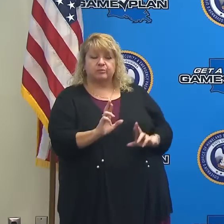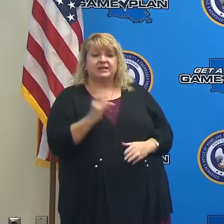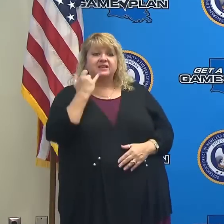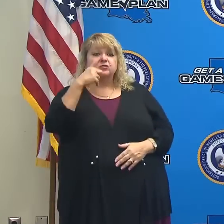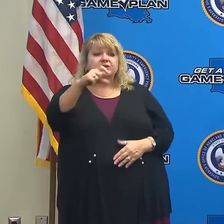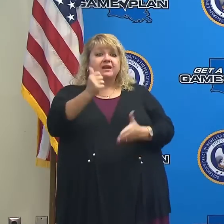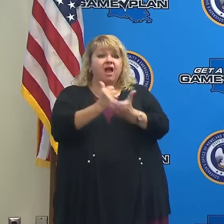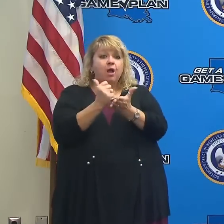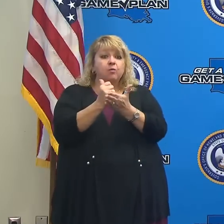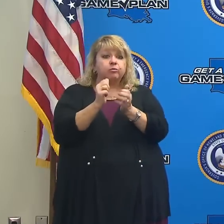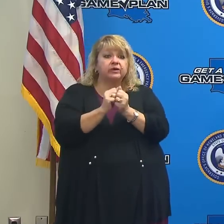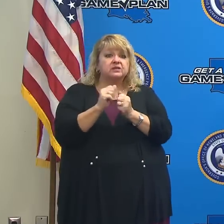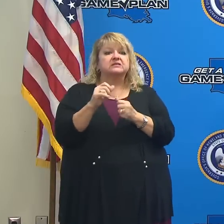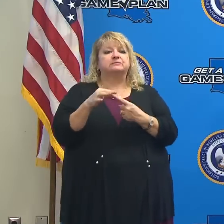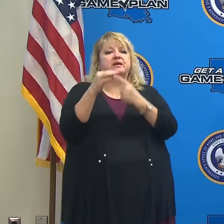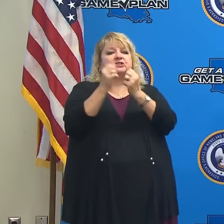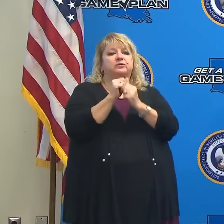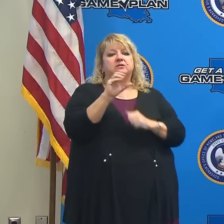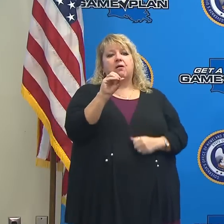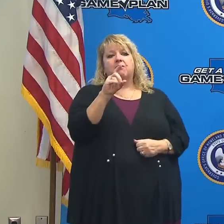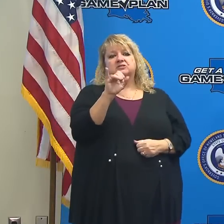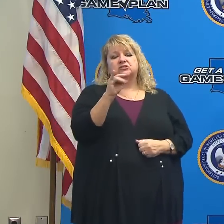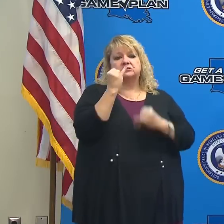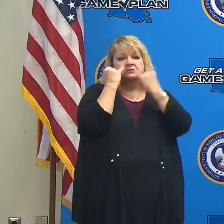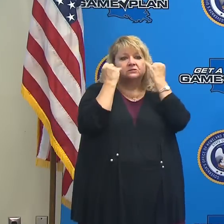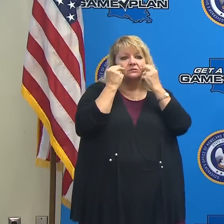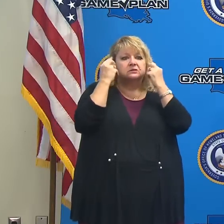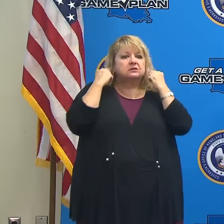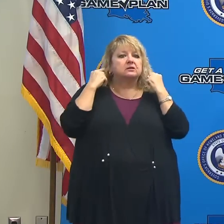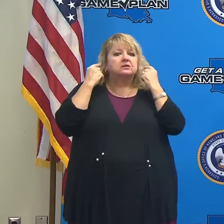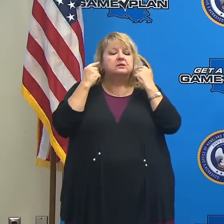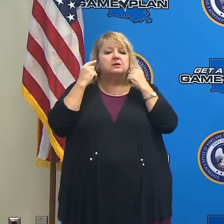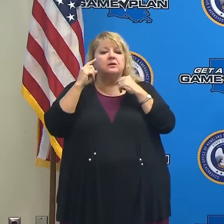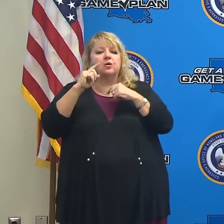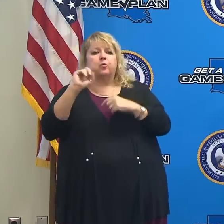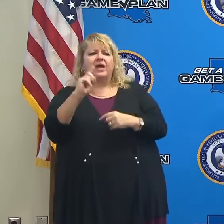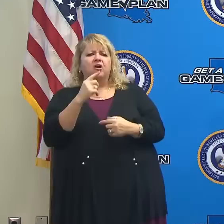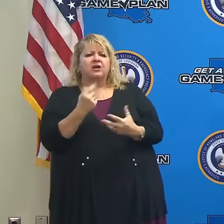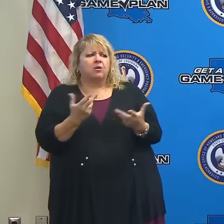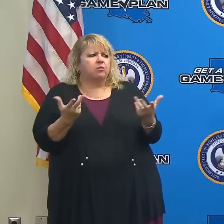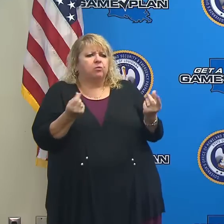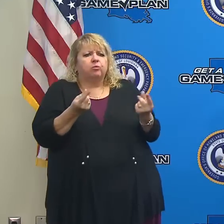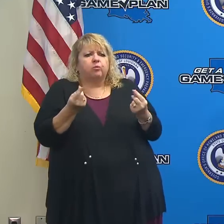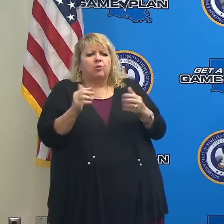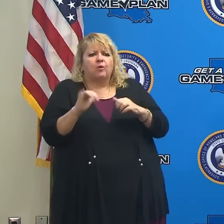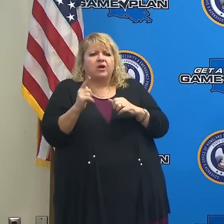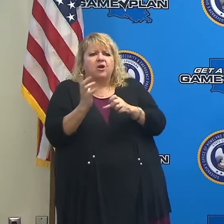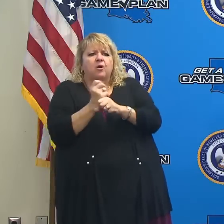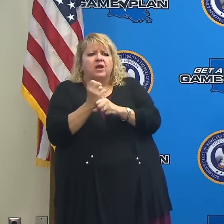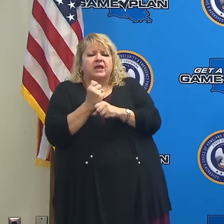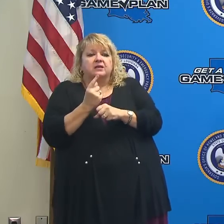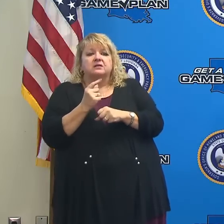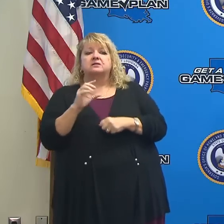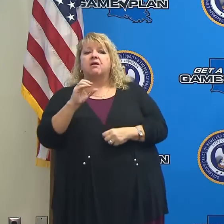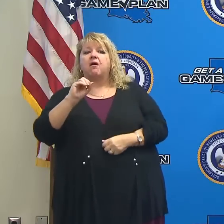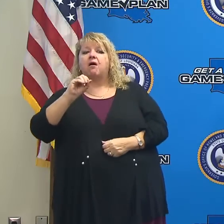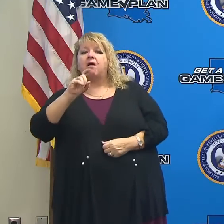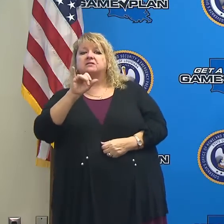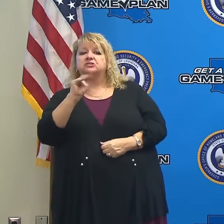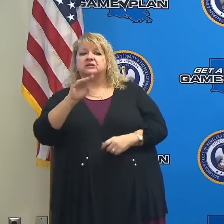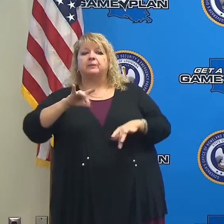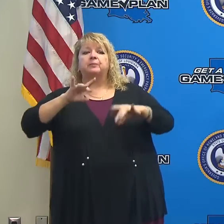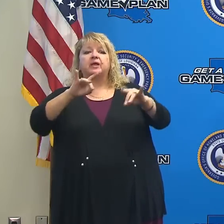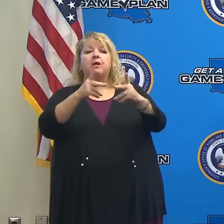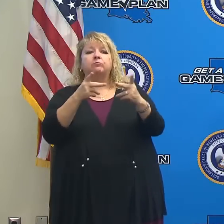with any of those, particularly with oxygen and you don't know where to go, start with 2-1-1. There are oxygen pickup points throughout the